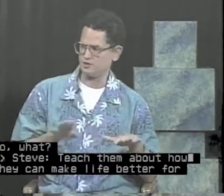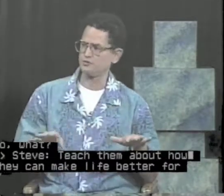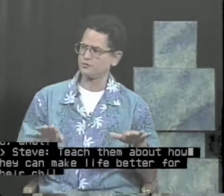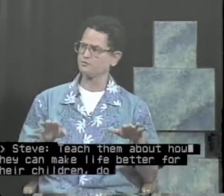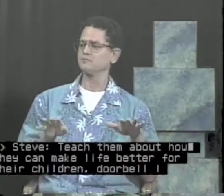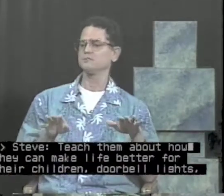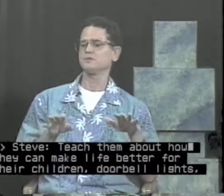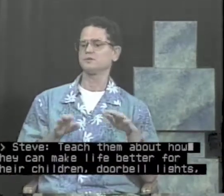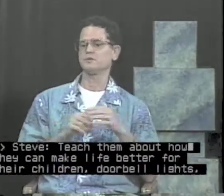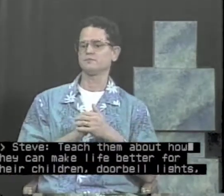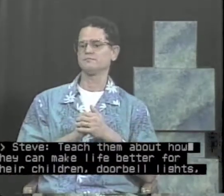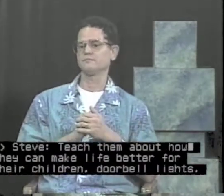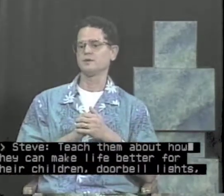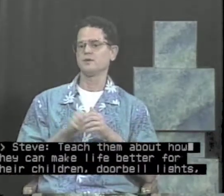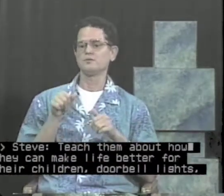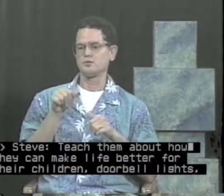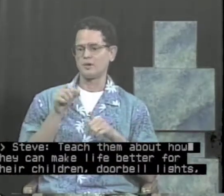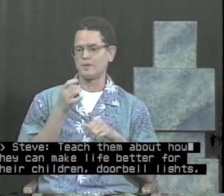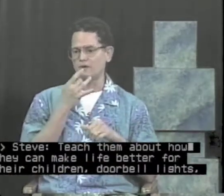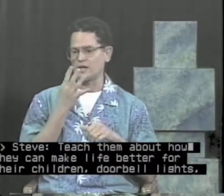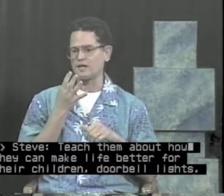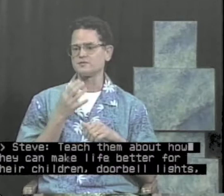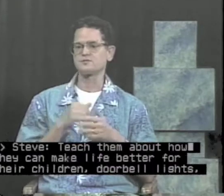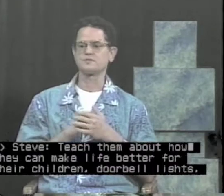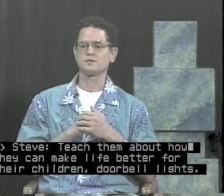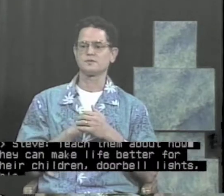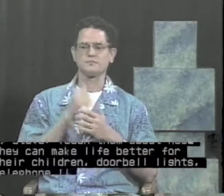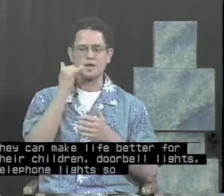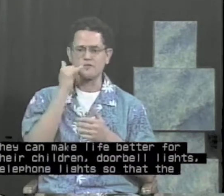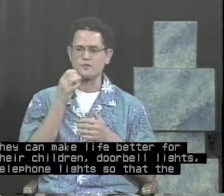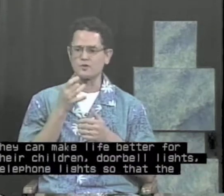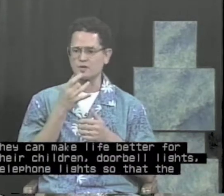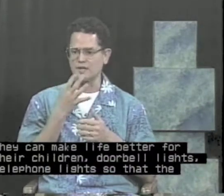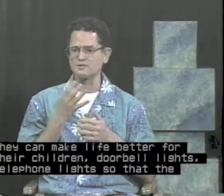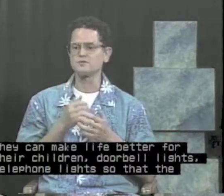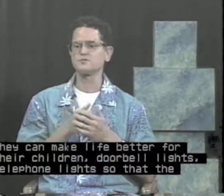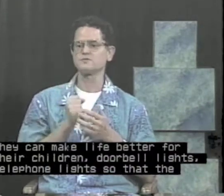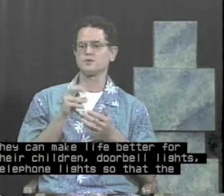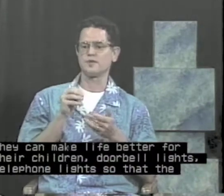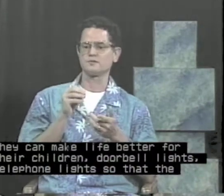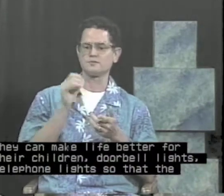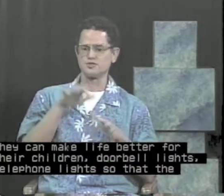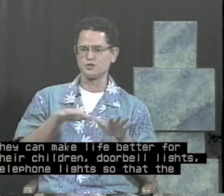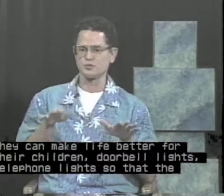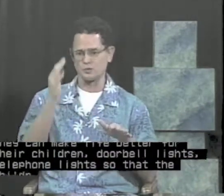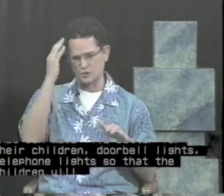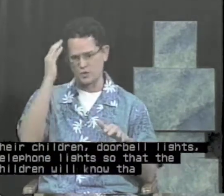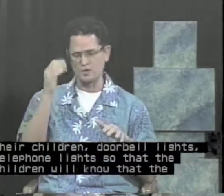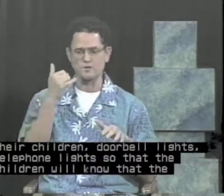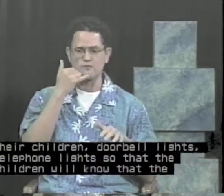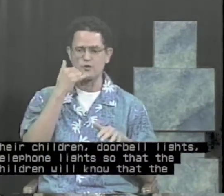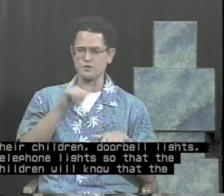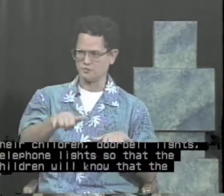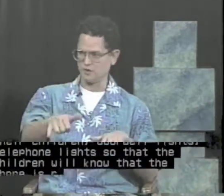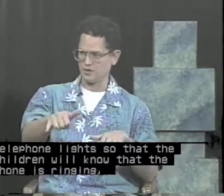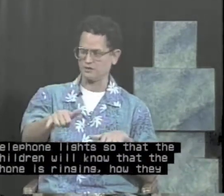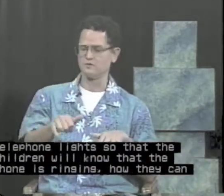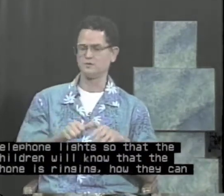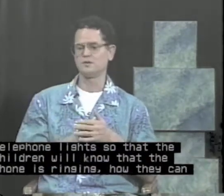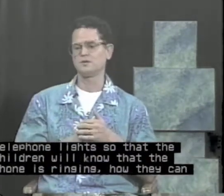children. Doorbell lights, telephone lights, so that the children will know that the phone is ringing. And